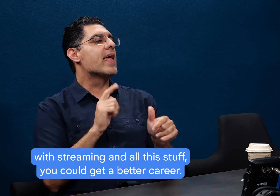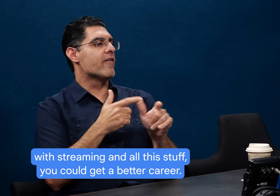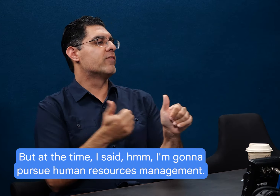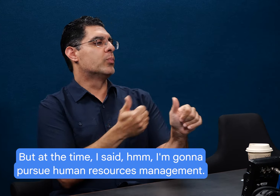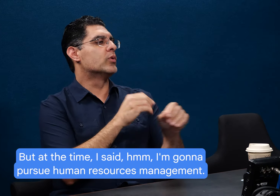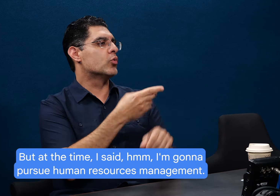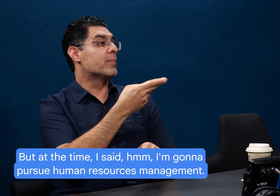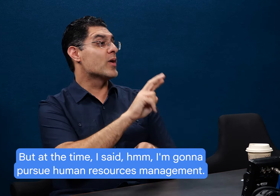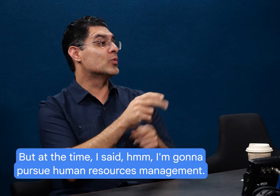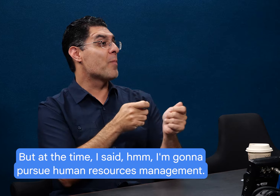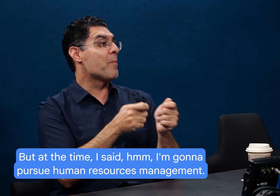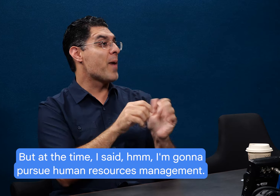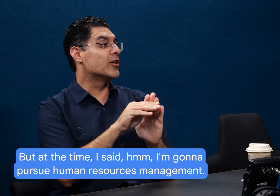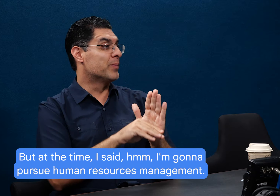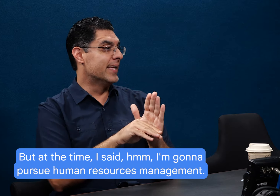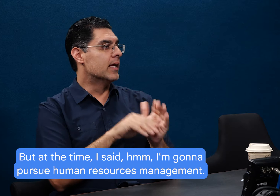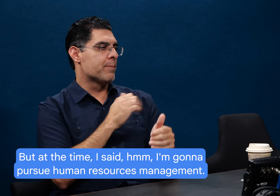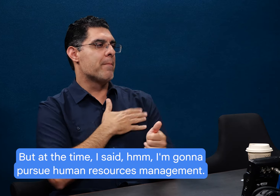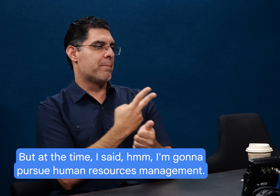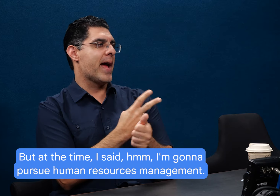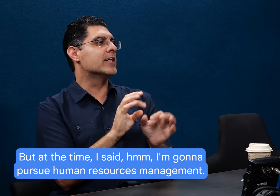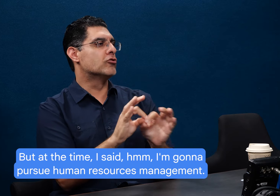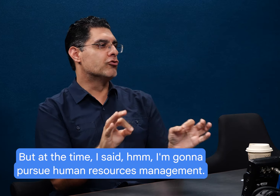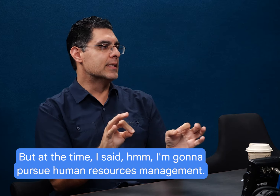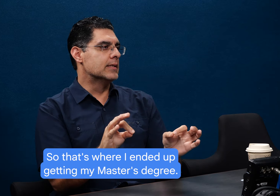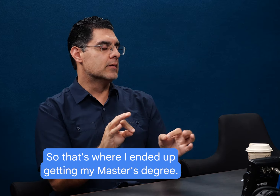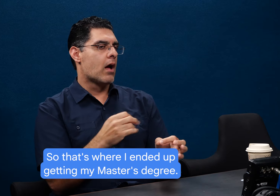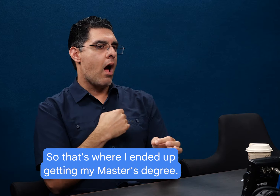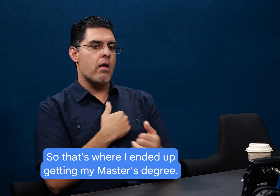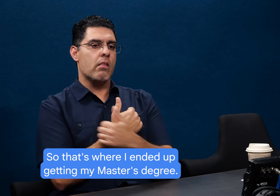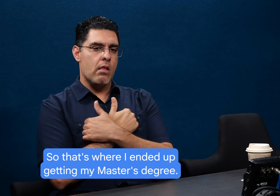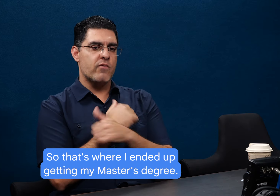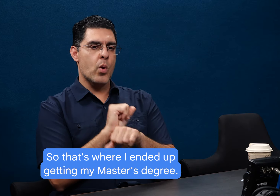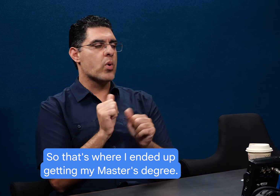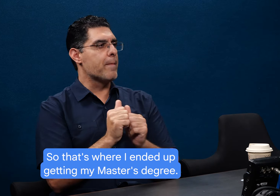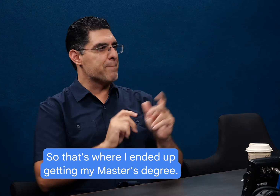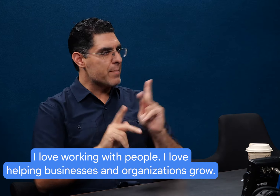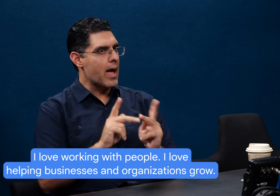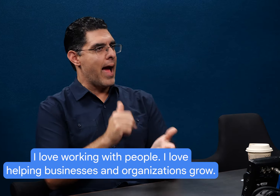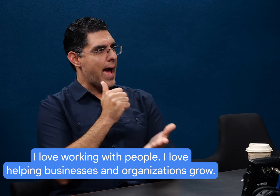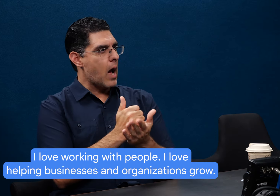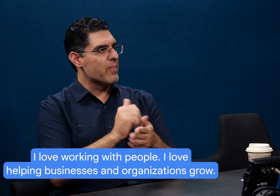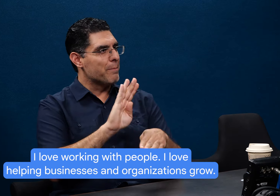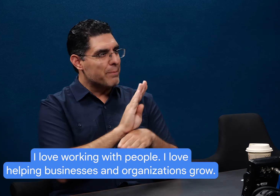a better career. But at the time, I said, hmm, I'm going to pursue human resources management. So that's where I ended up getting my master's degree. I love working with people. I